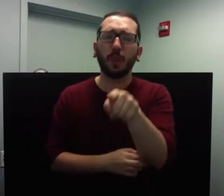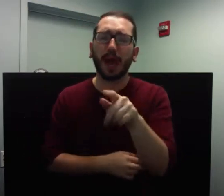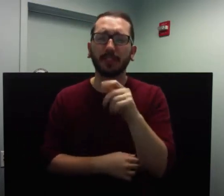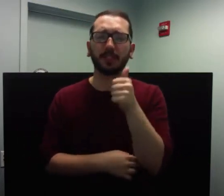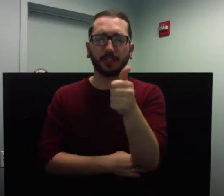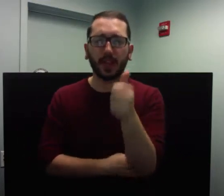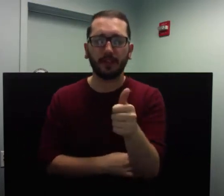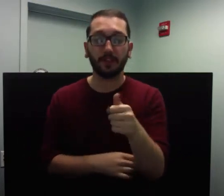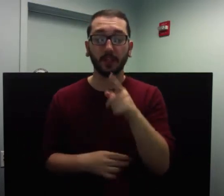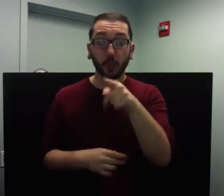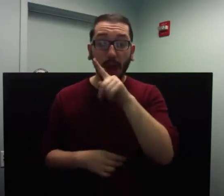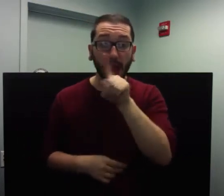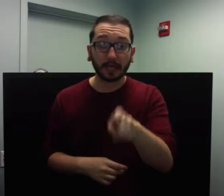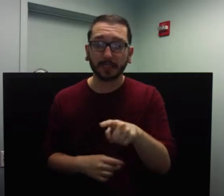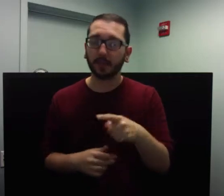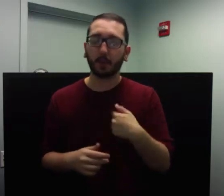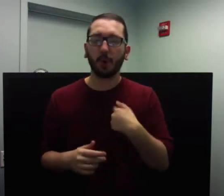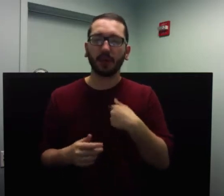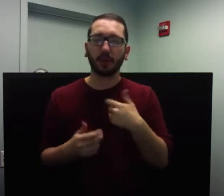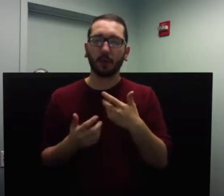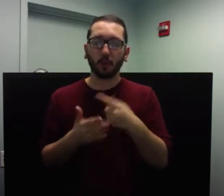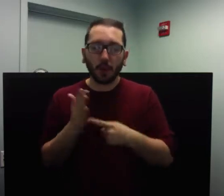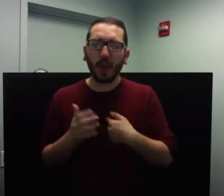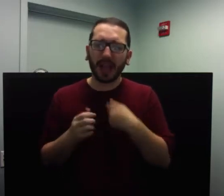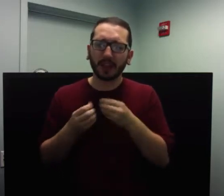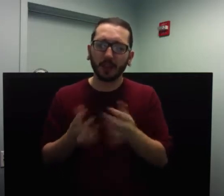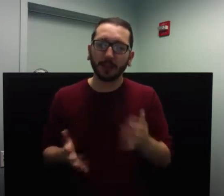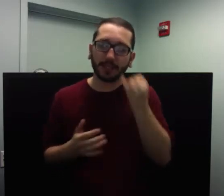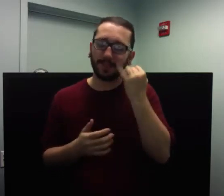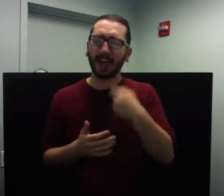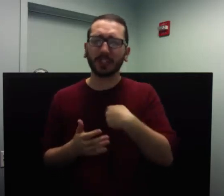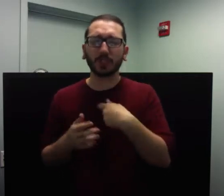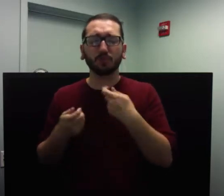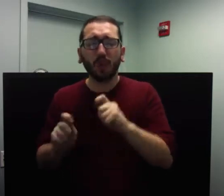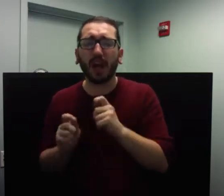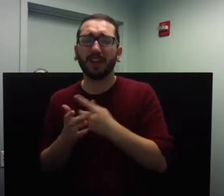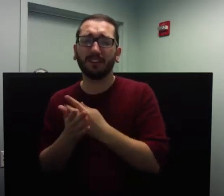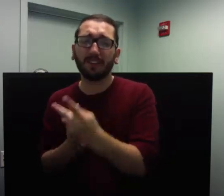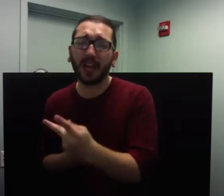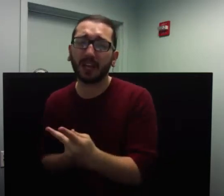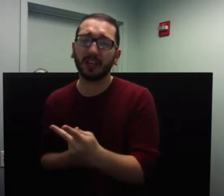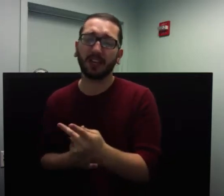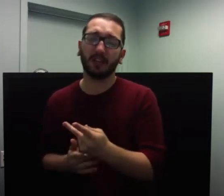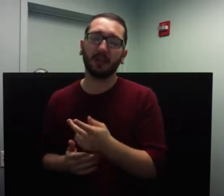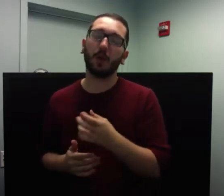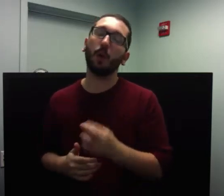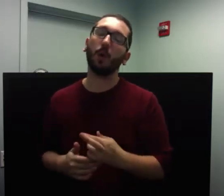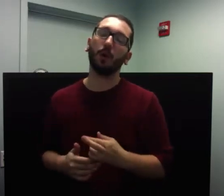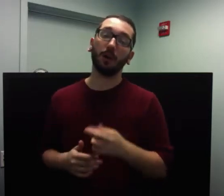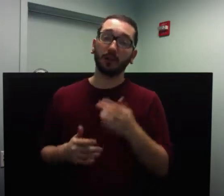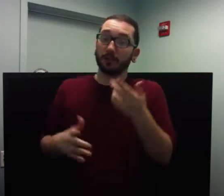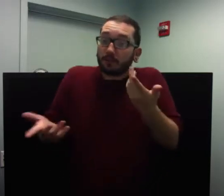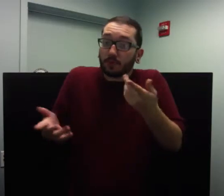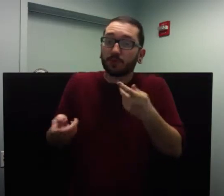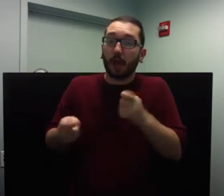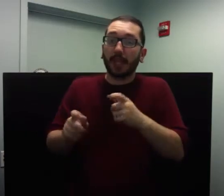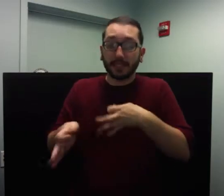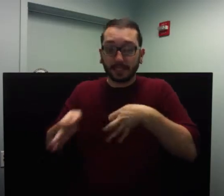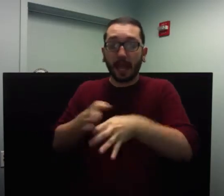what could I lose if I tried and failed? Or how about this? What could I lose